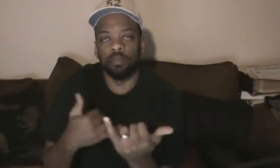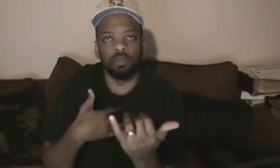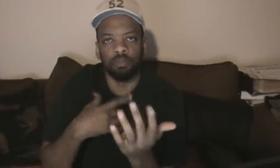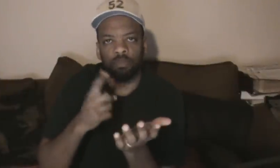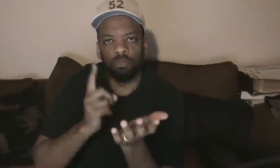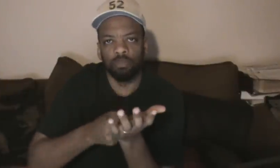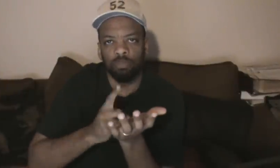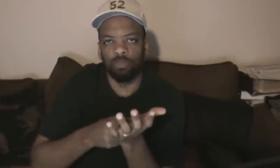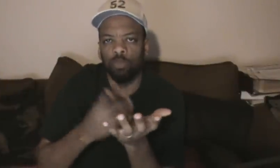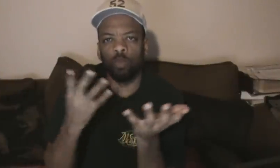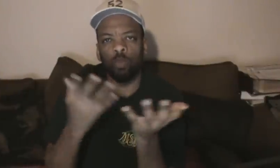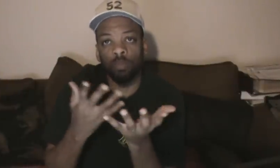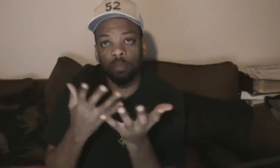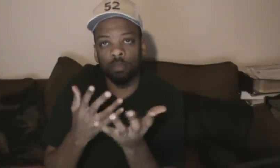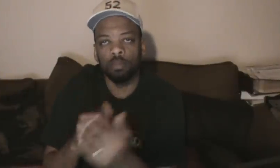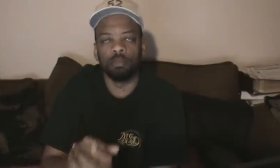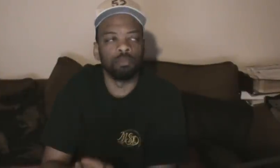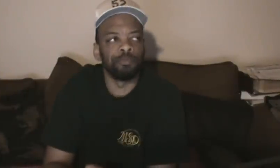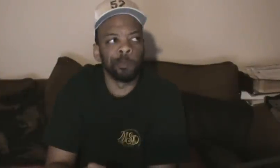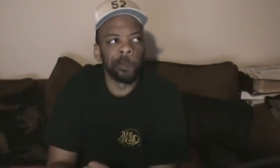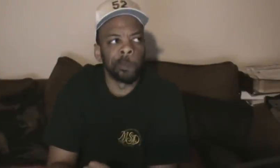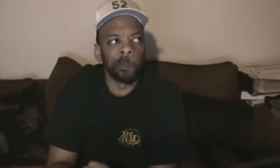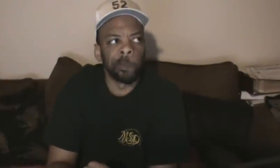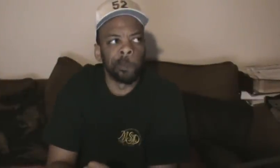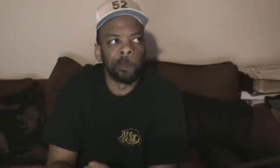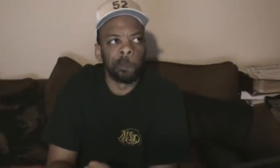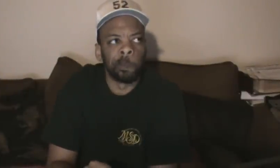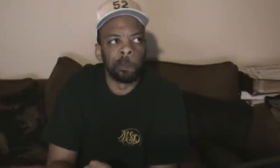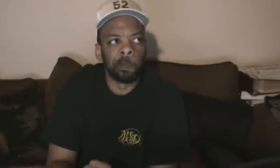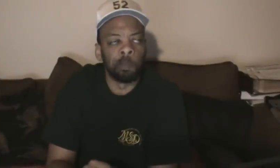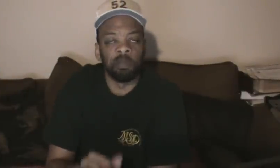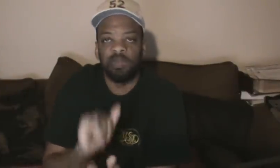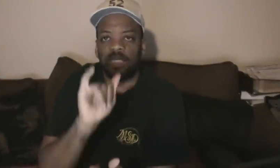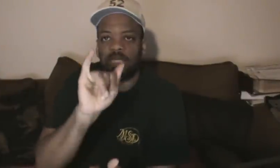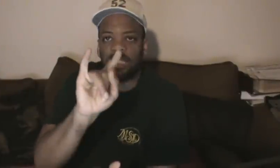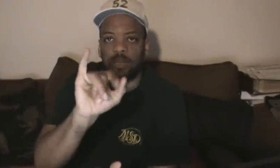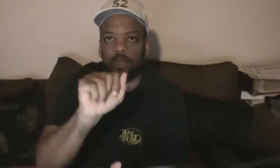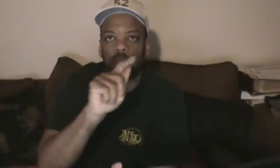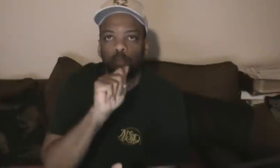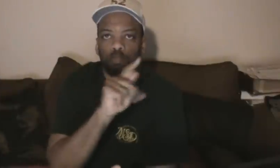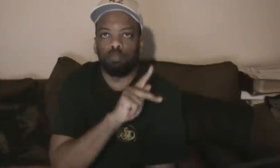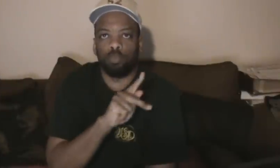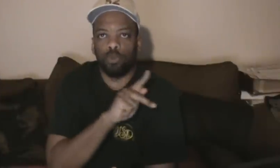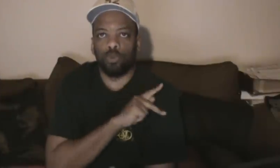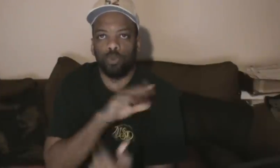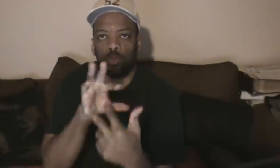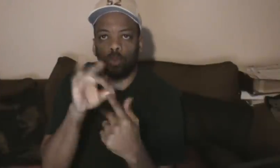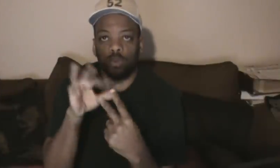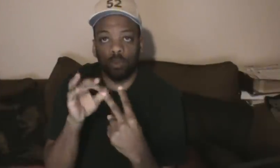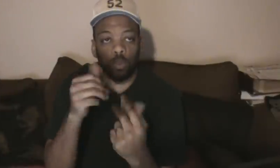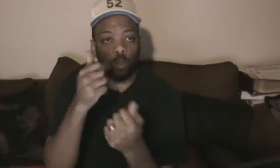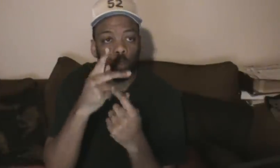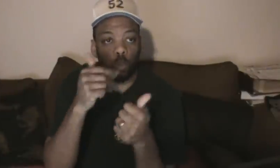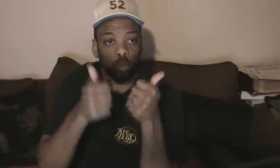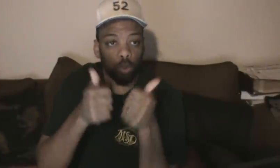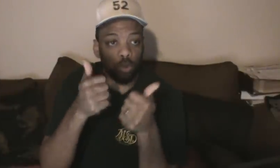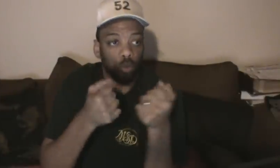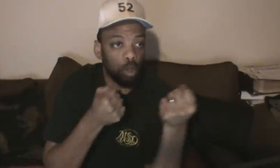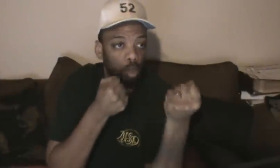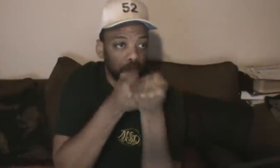Snyder was airlifted to a St. Louis hospital with serious injuries. Maxwell also hospitalized and later released. Neither man was wearing a seatbelt.